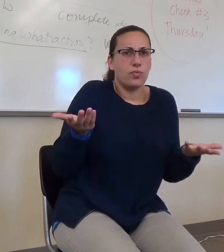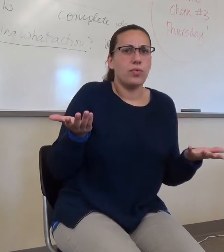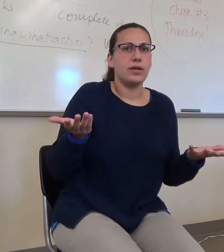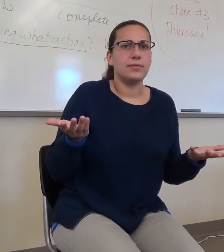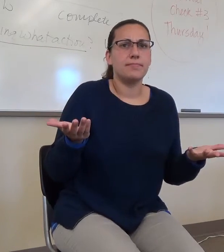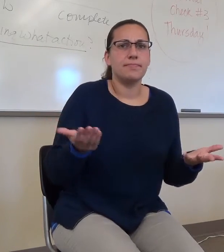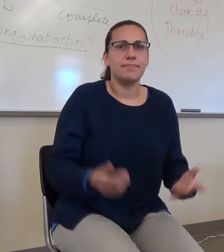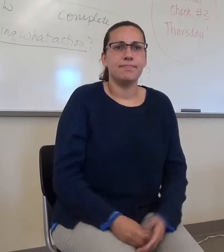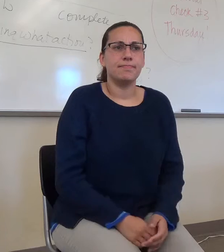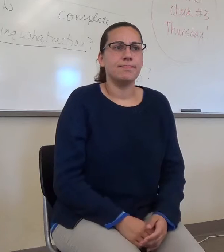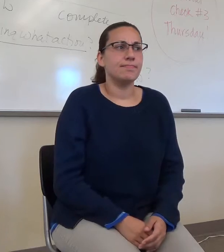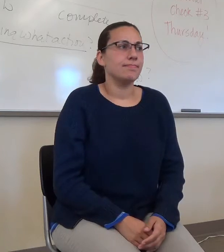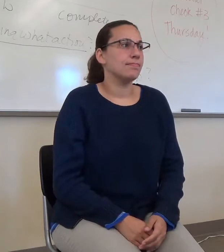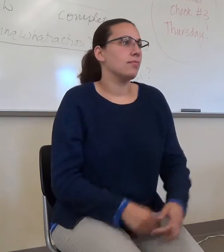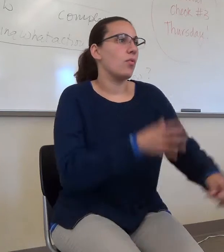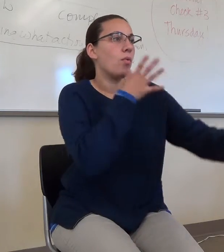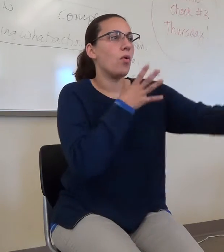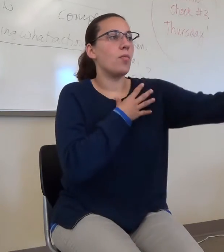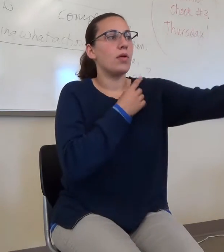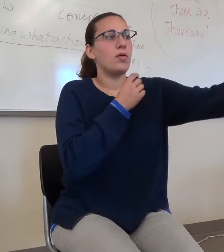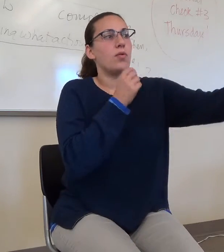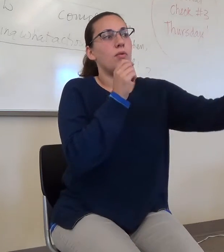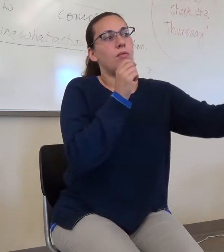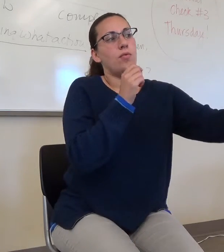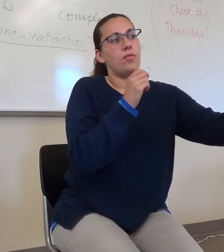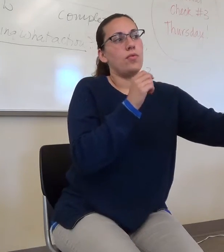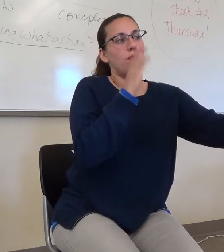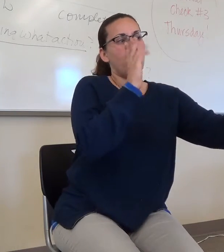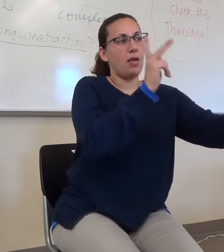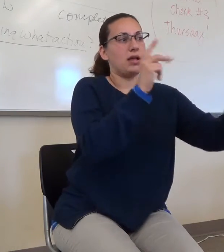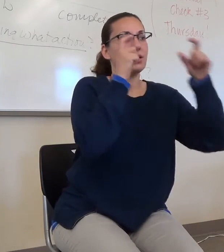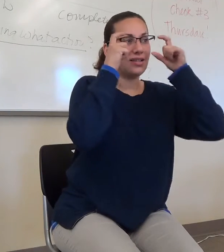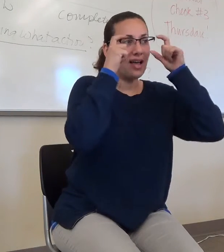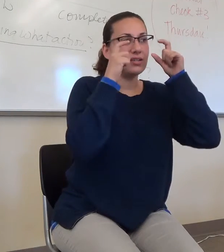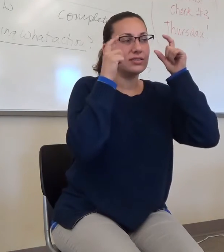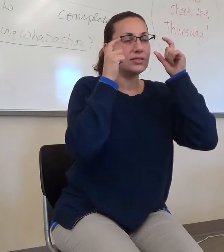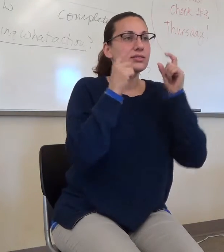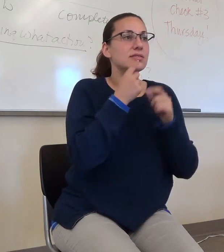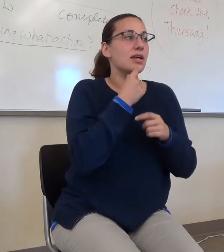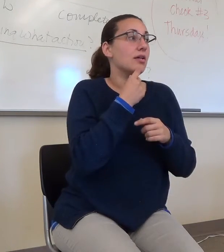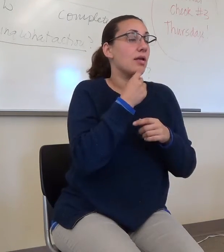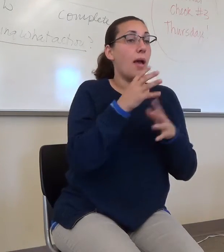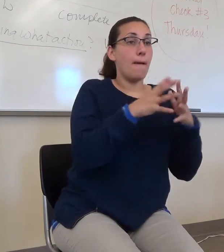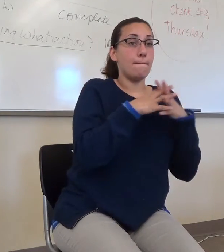I put Americans do not invent baseball. Okay. Americans did not invent baseball.